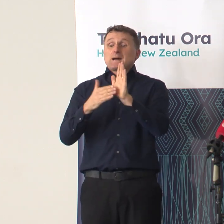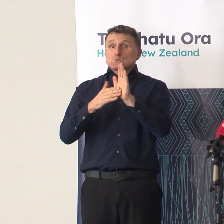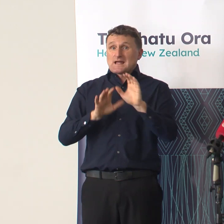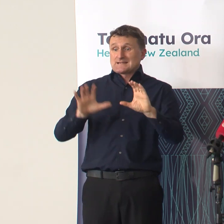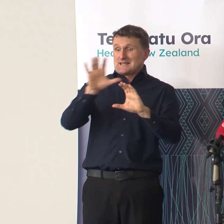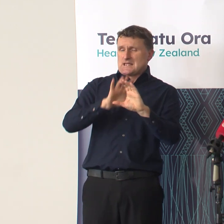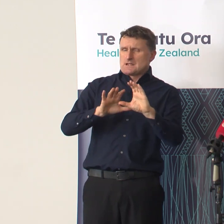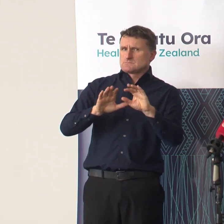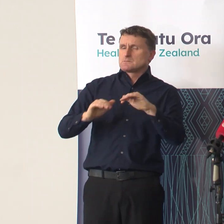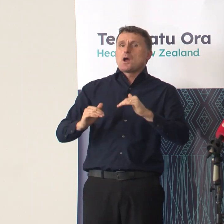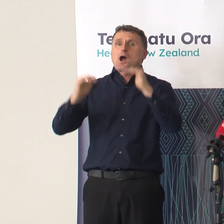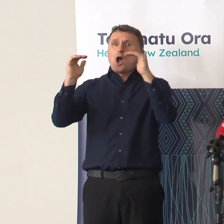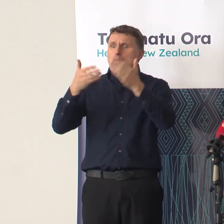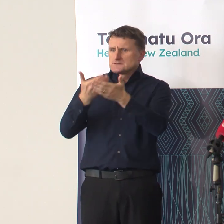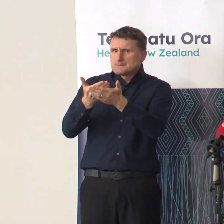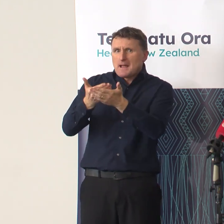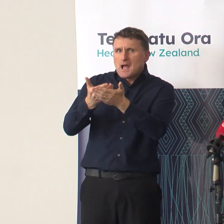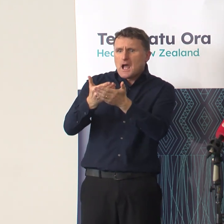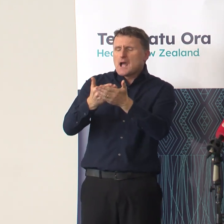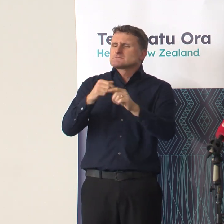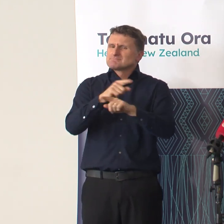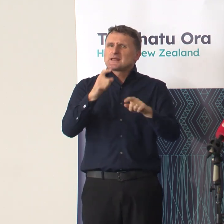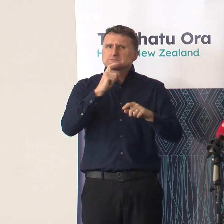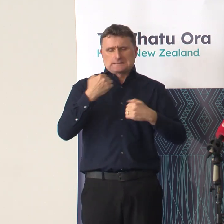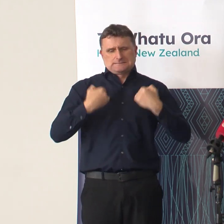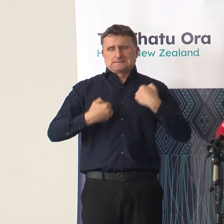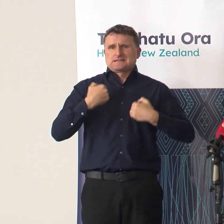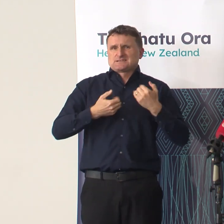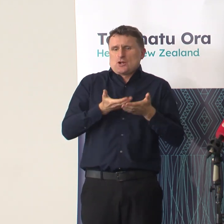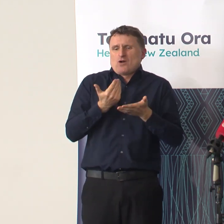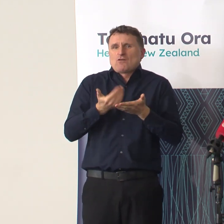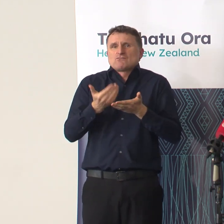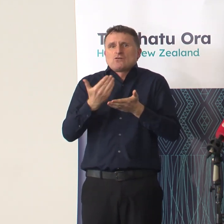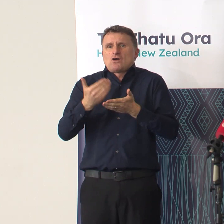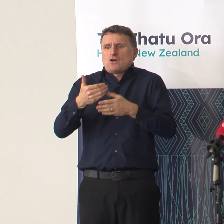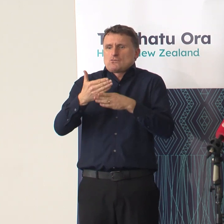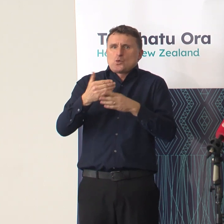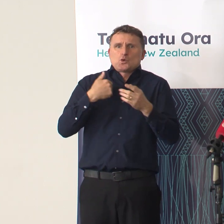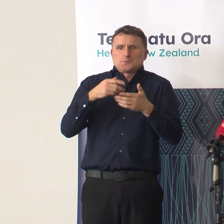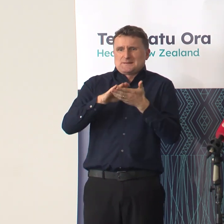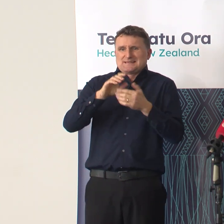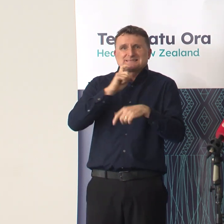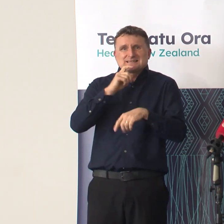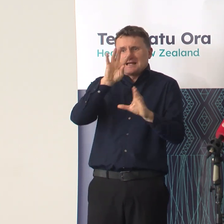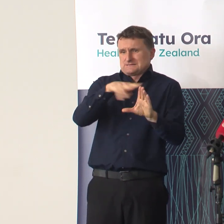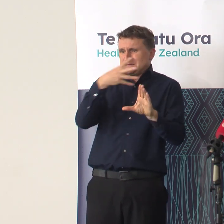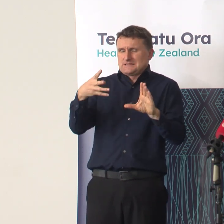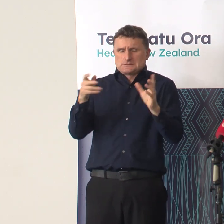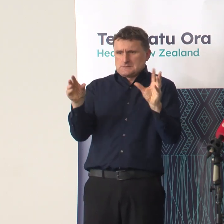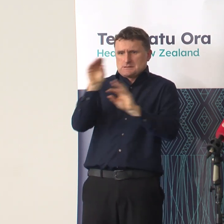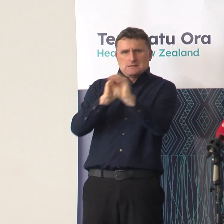high demand while experiencing higher than normal staff illness. Resourcing has been assessed daily and this informs scheduling for planned care.